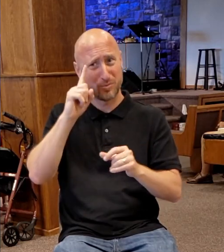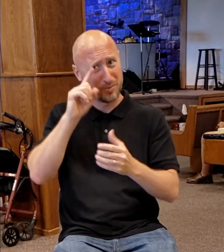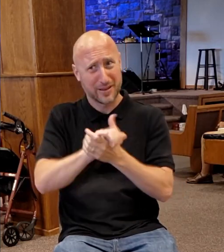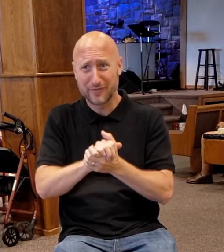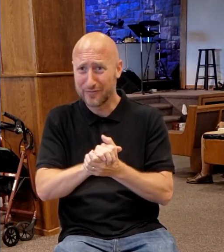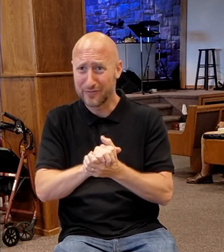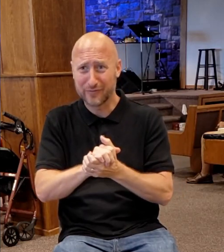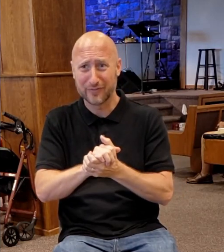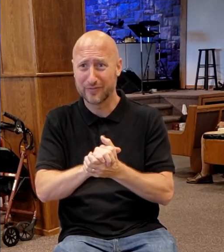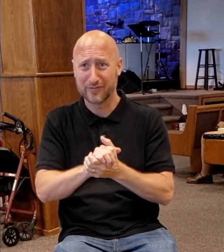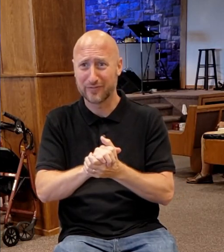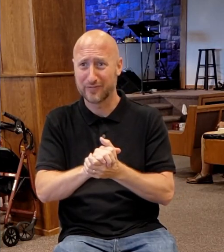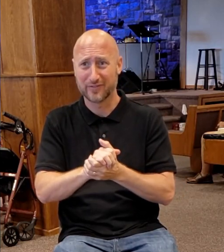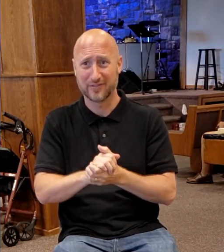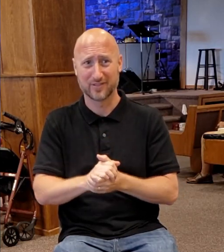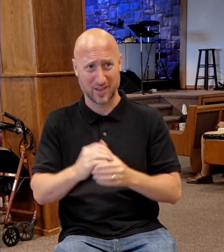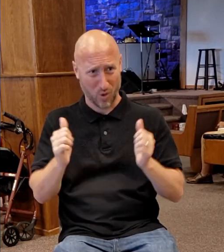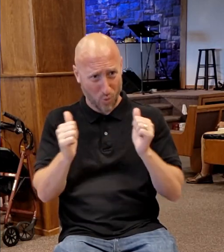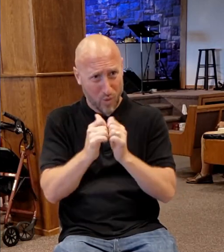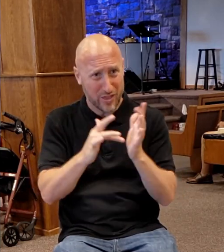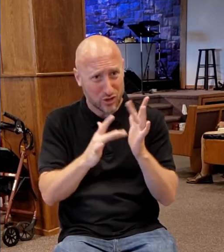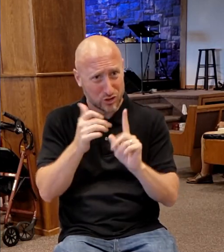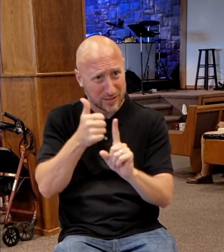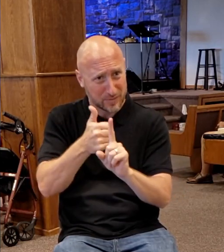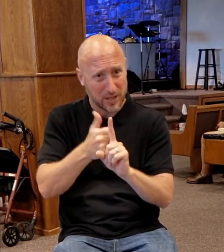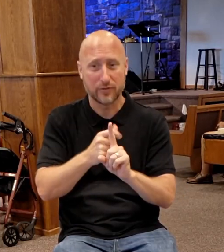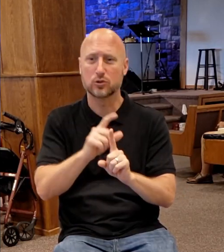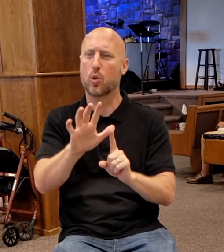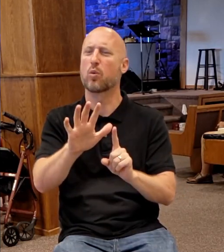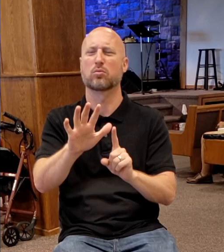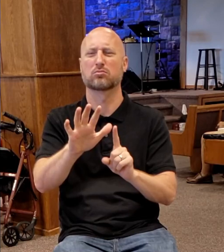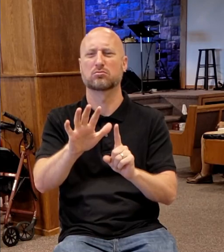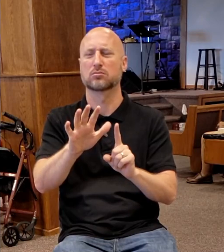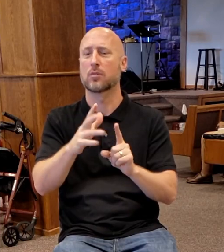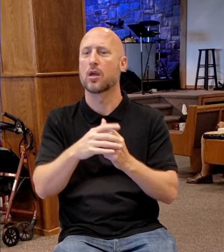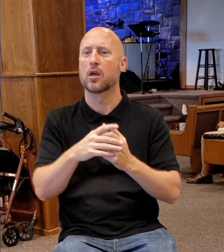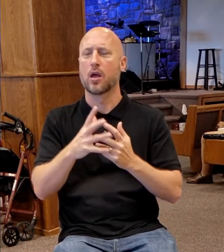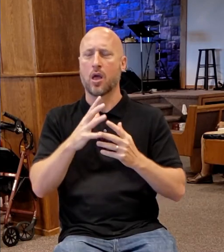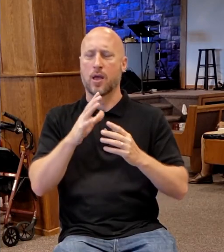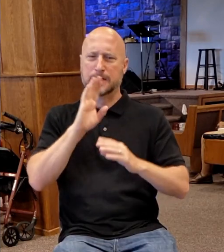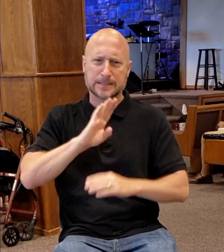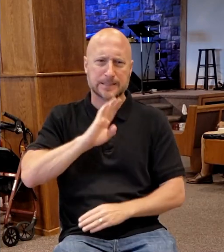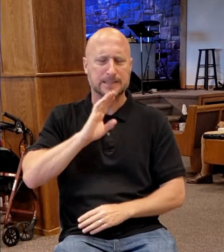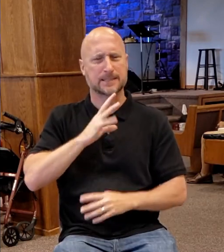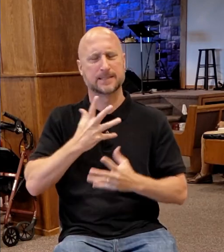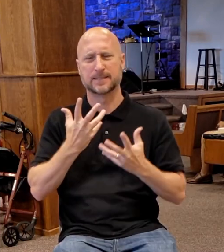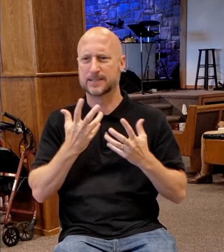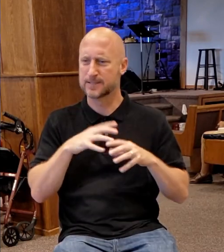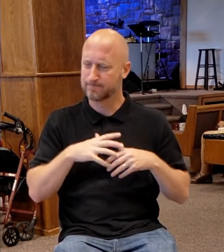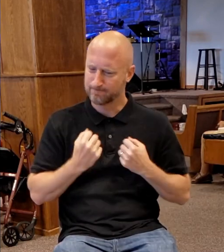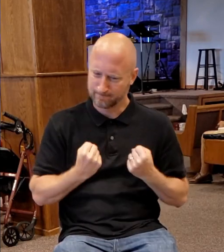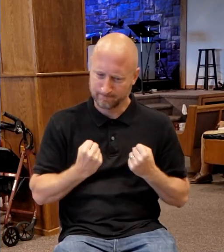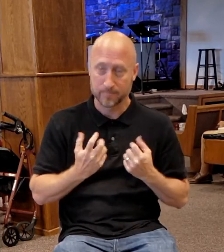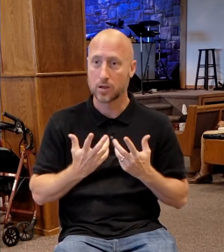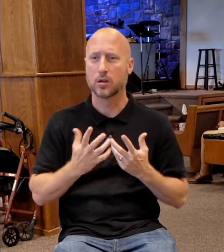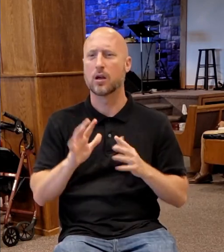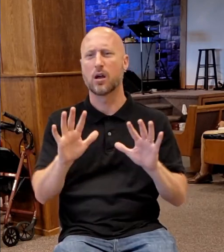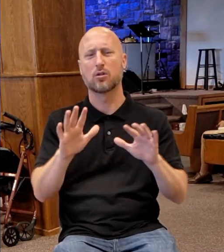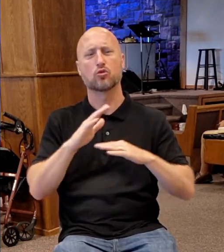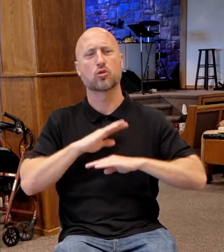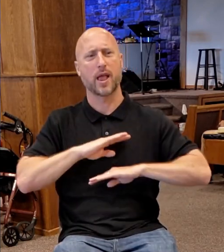those years. So take it easy on yourself. If your heart is to see friends and relatives and children and parents